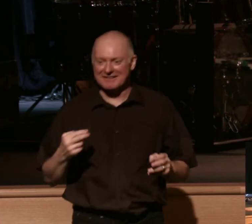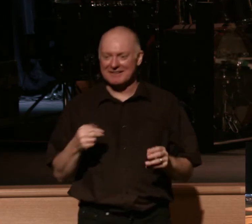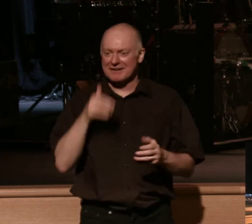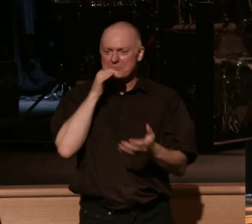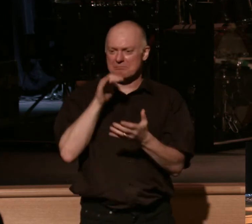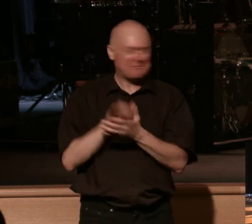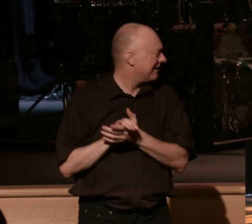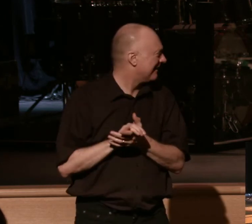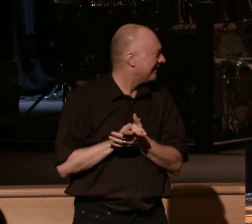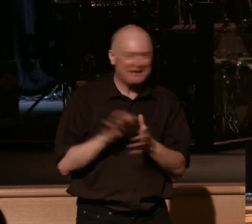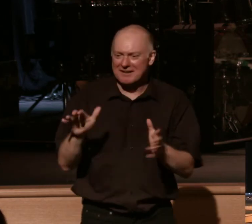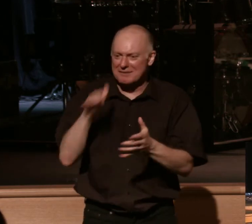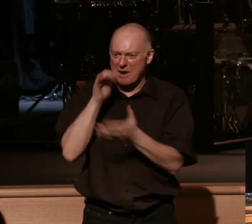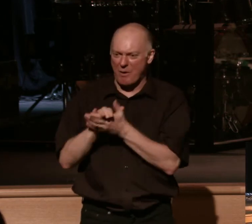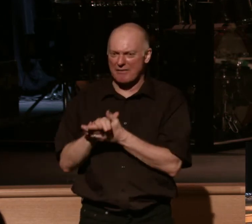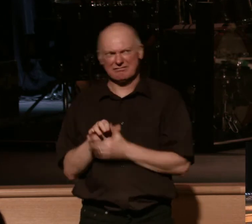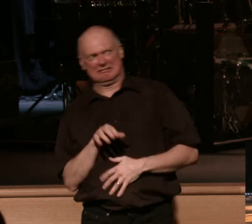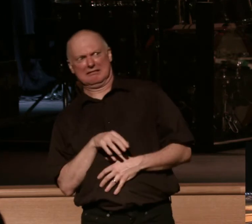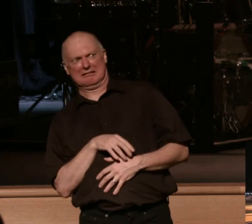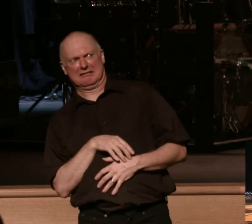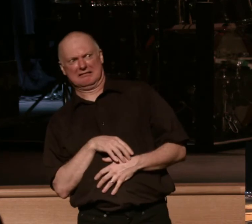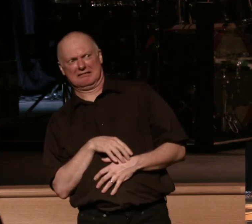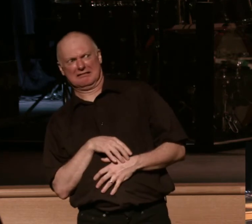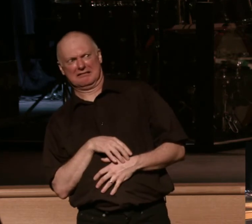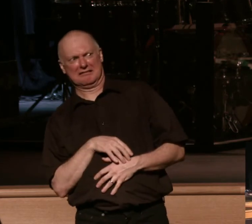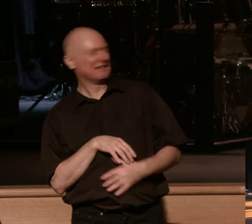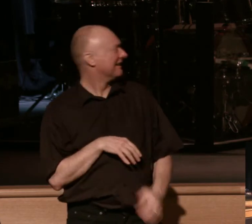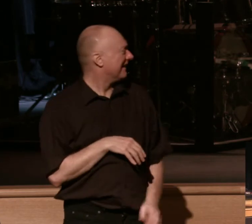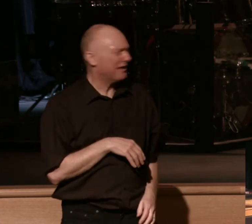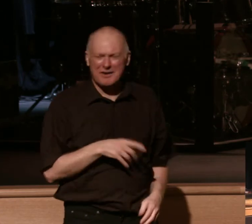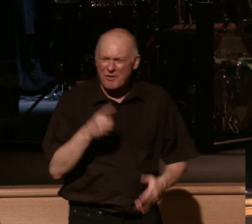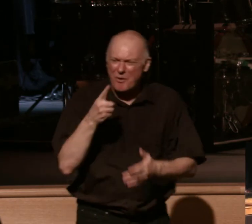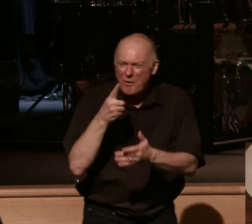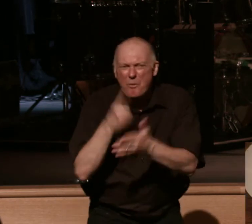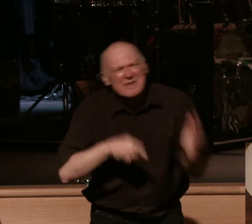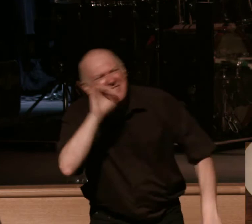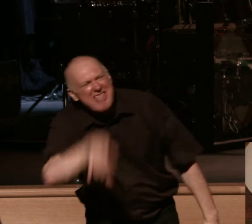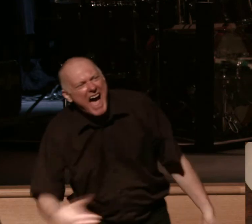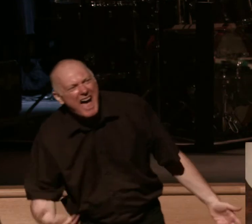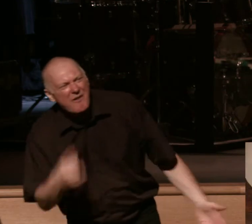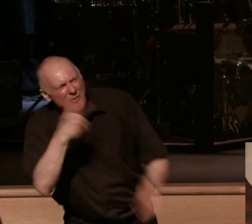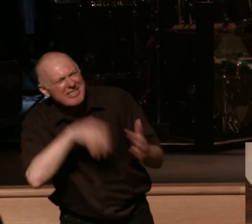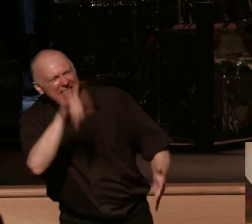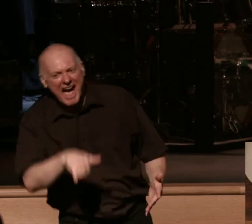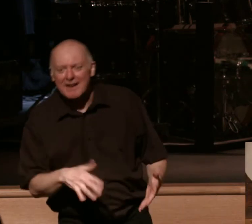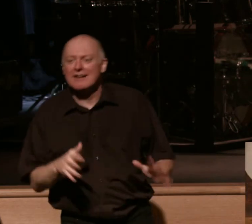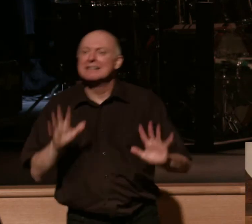she's like you know and you're just you're just like what is that man it's just it's groaning it's